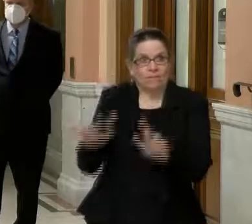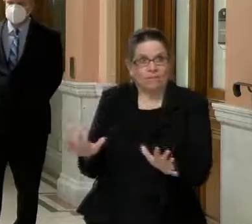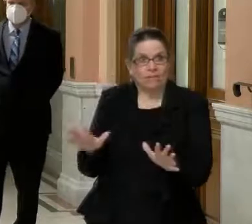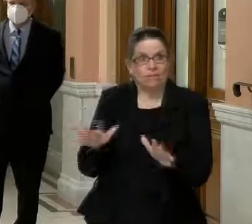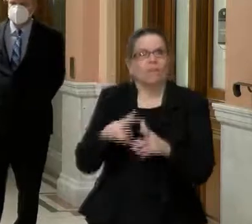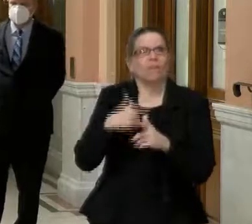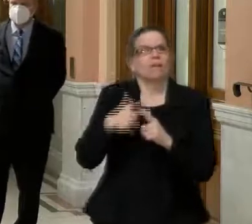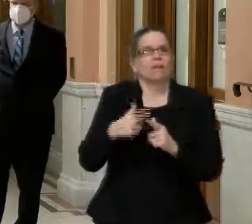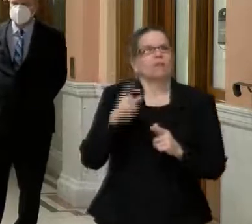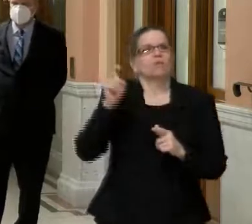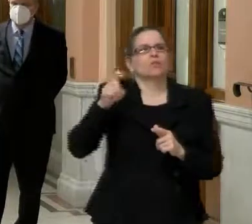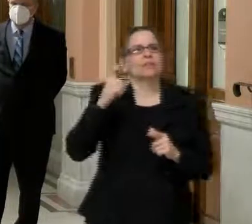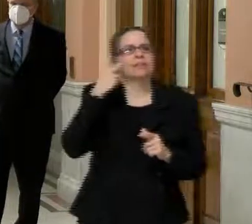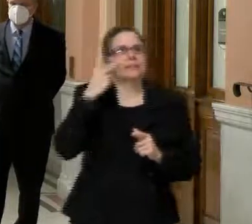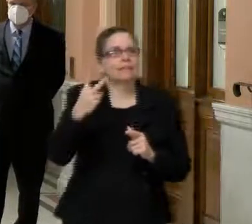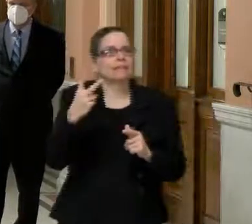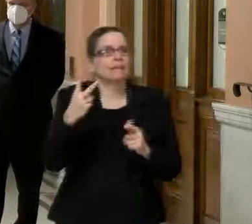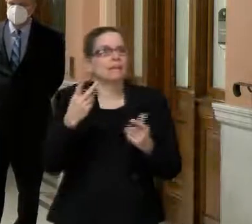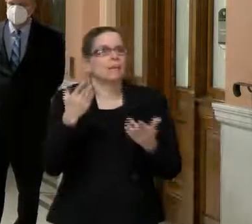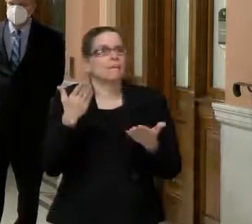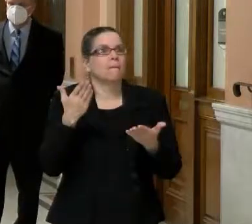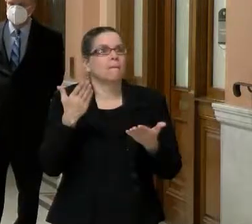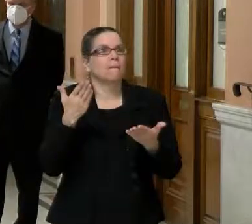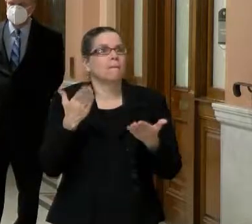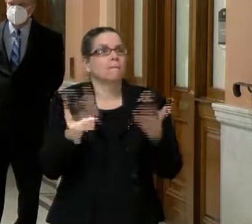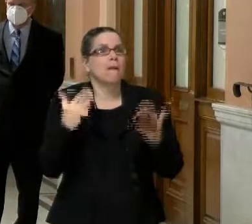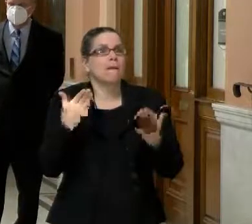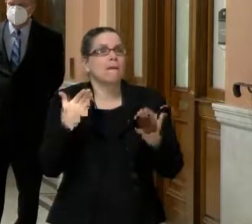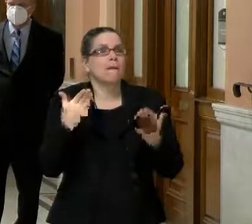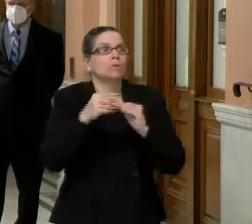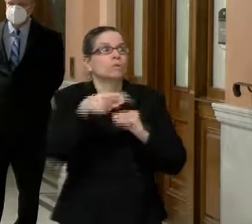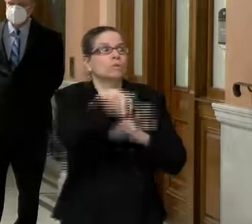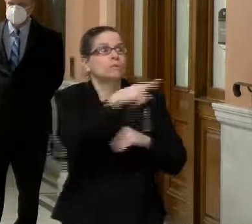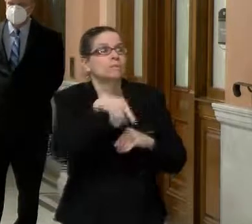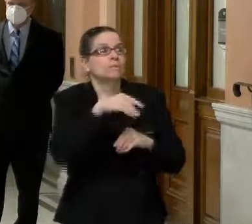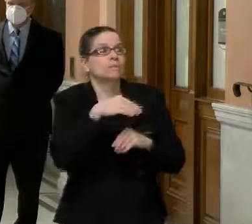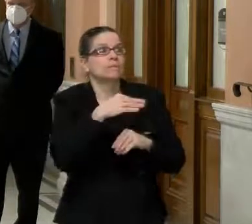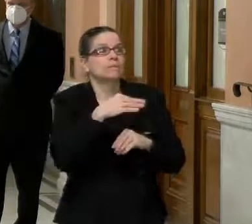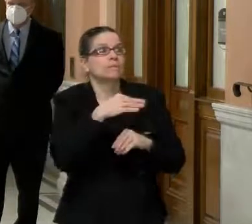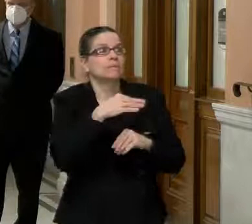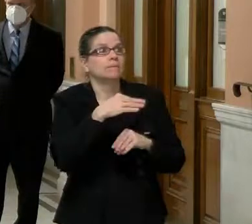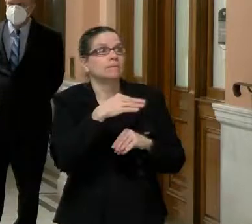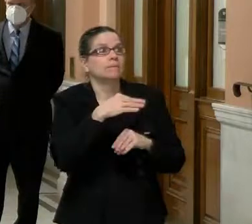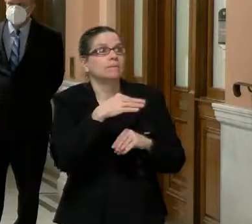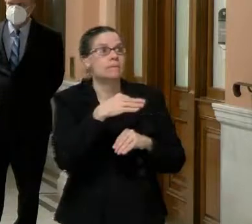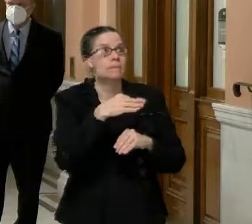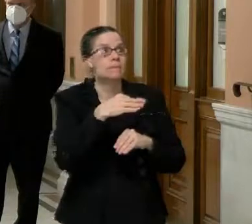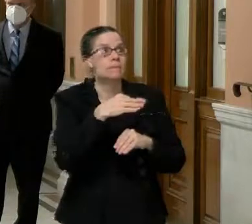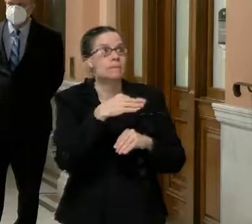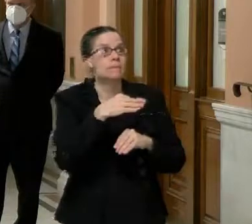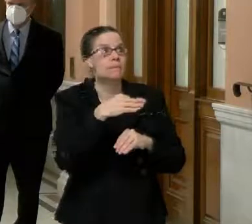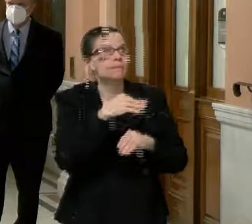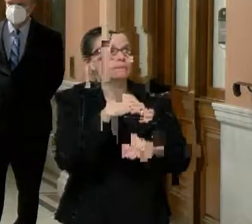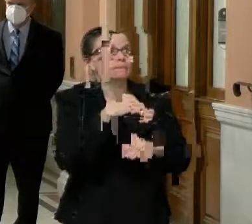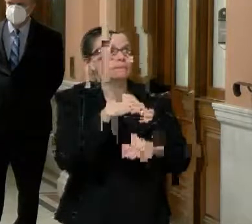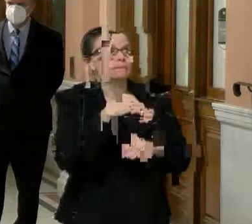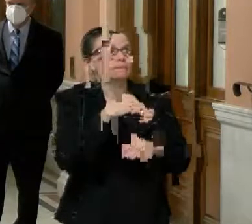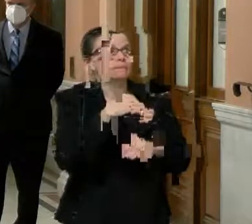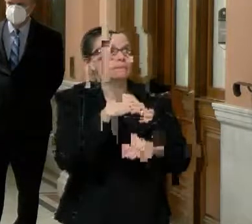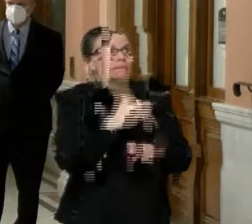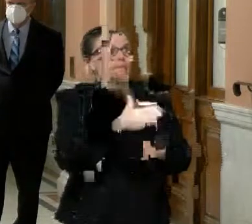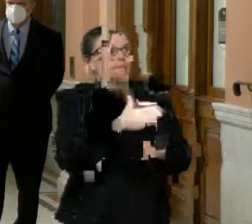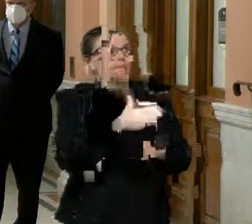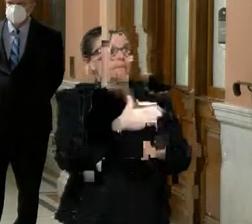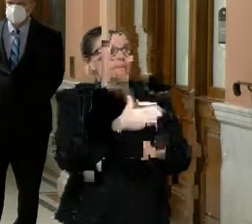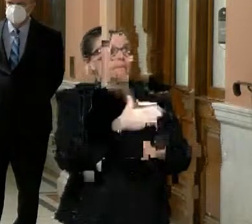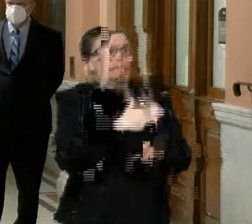uh, as that firewall gets built up. So I think that's, that's probably part of the calculation. Can we get the vaccines